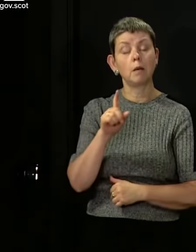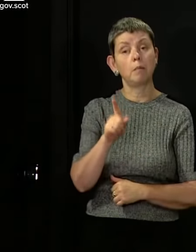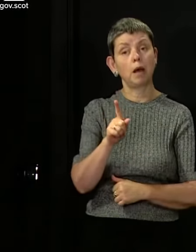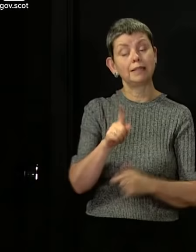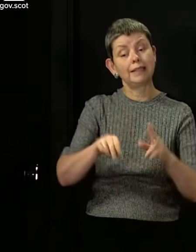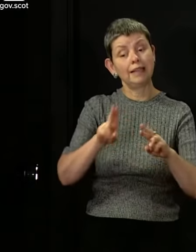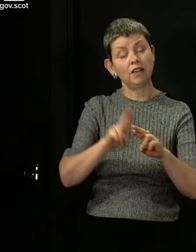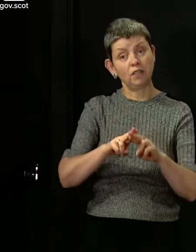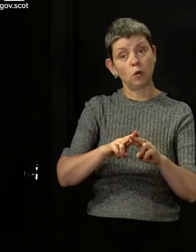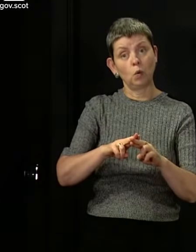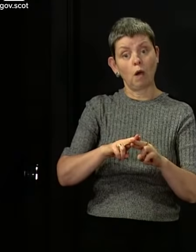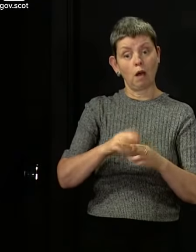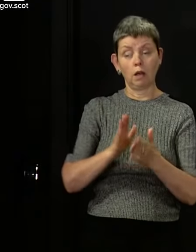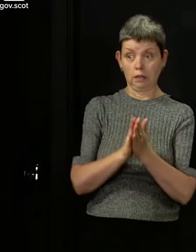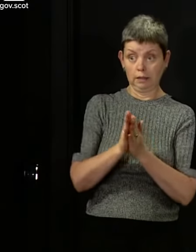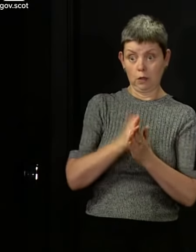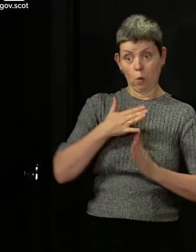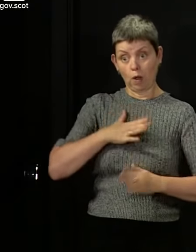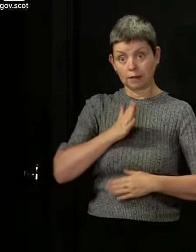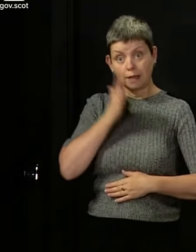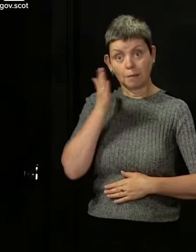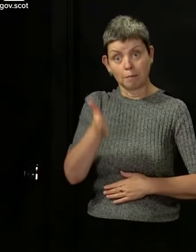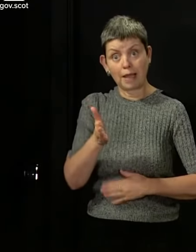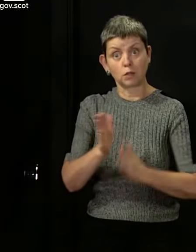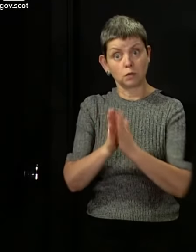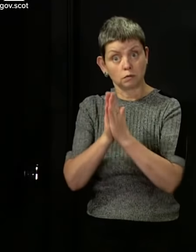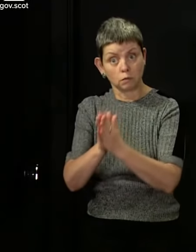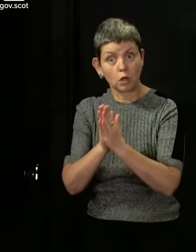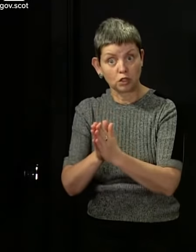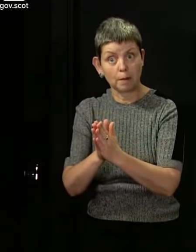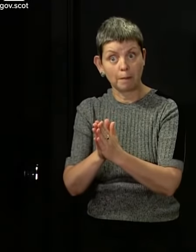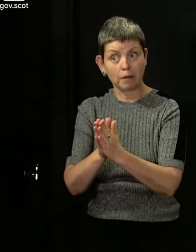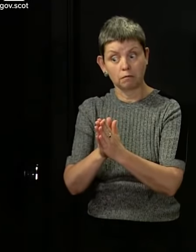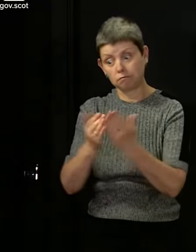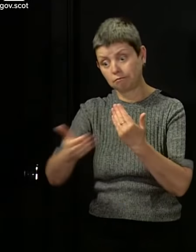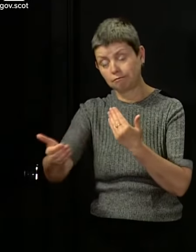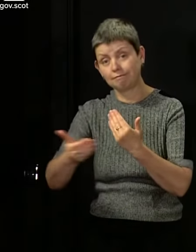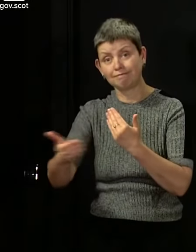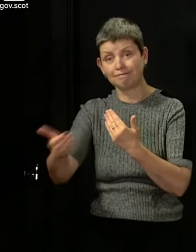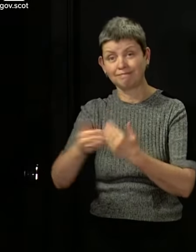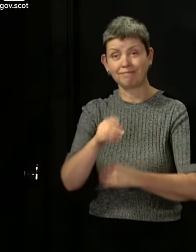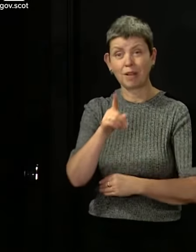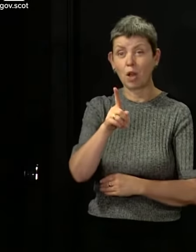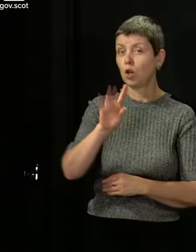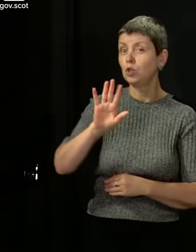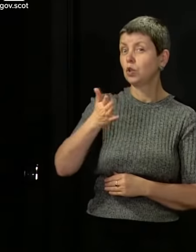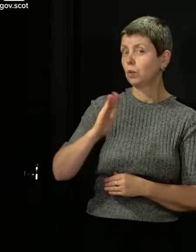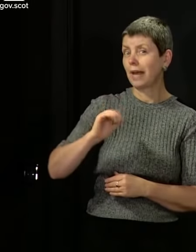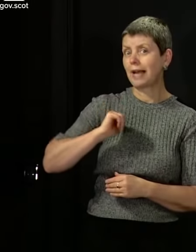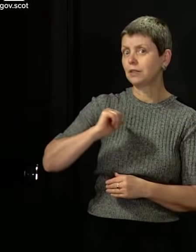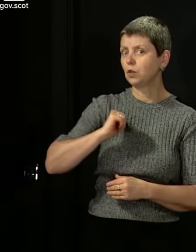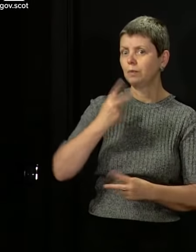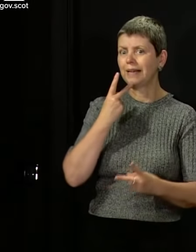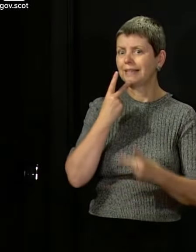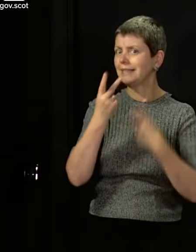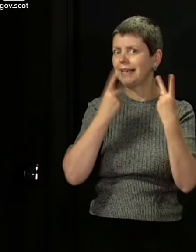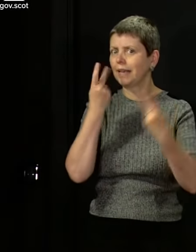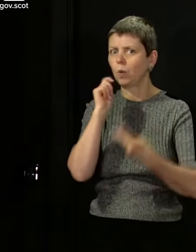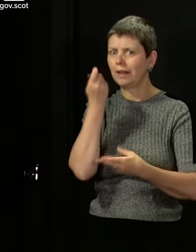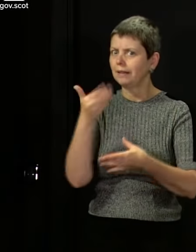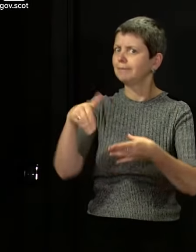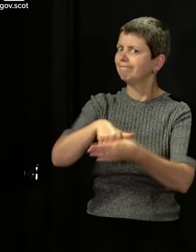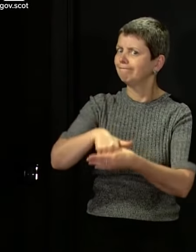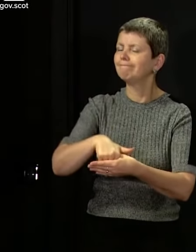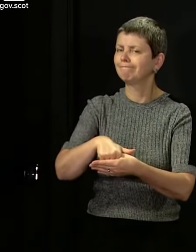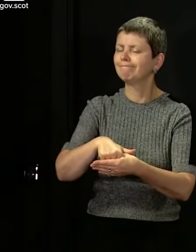is looking forward to going back to their place of worship over the next couple of weeks, that don't assume that singing is necessarily going to be